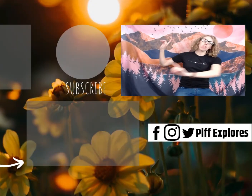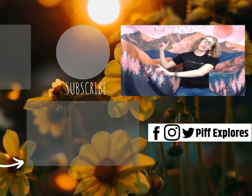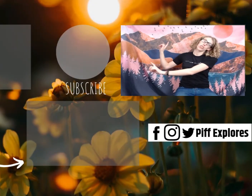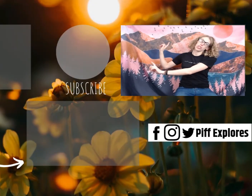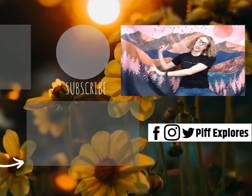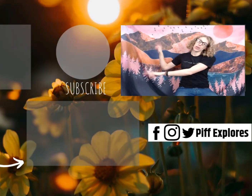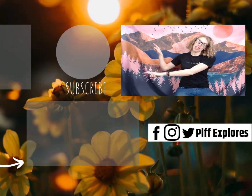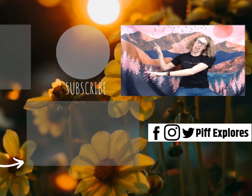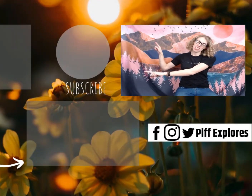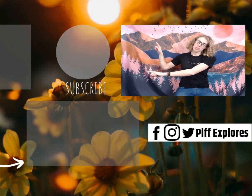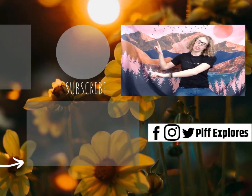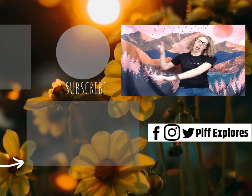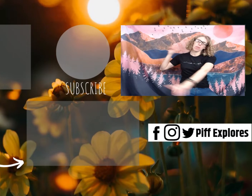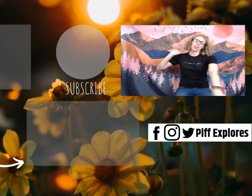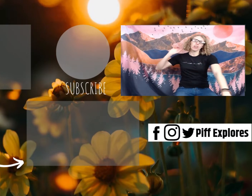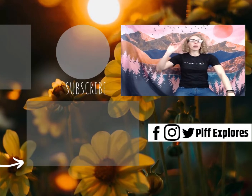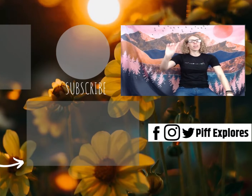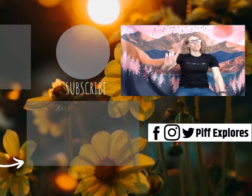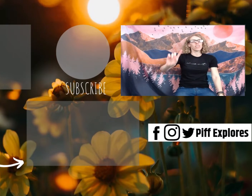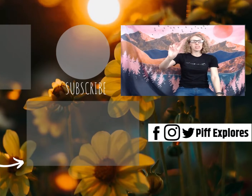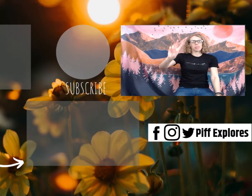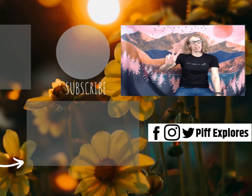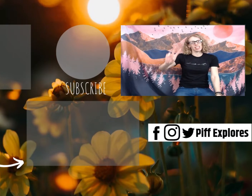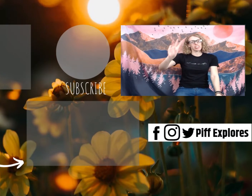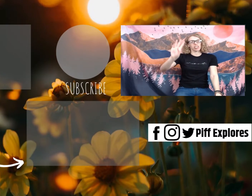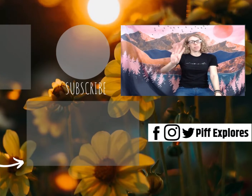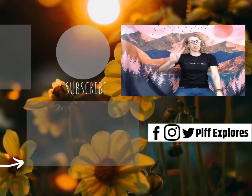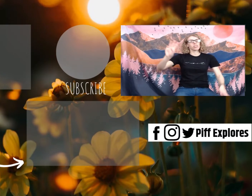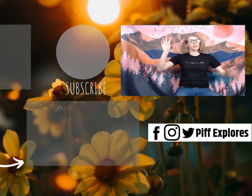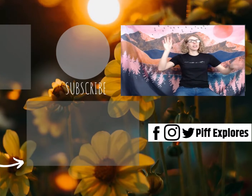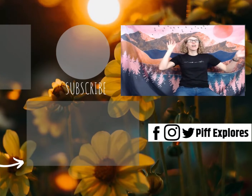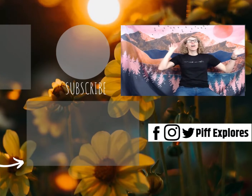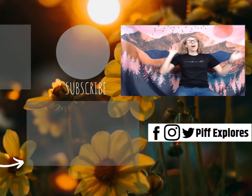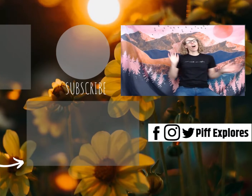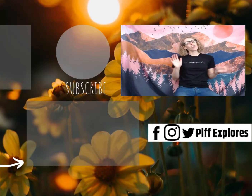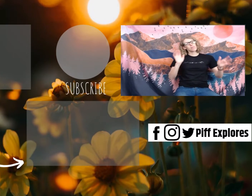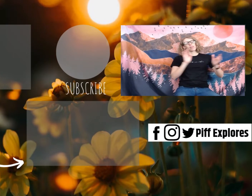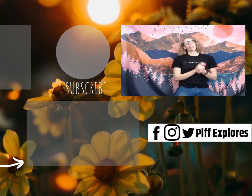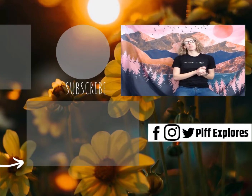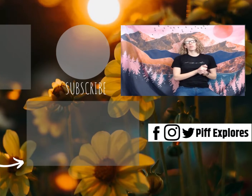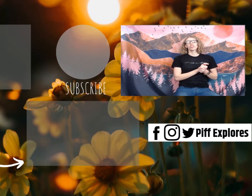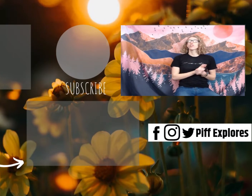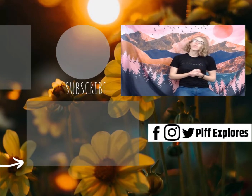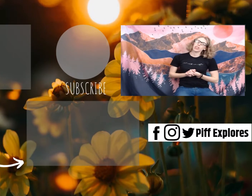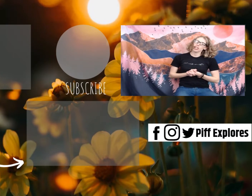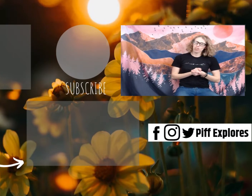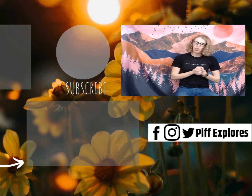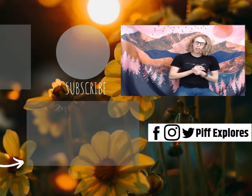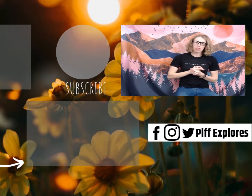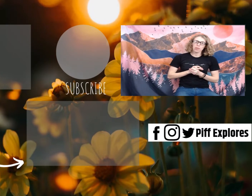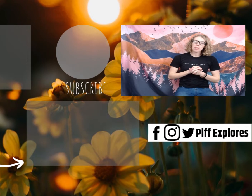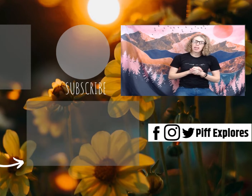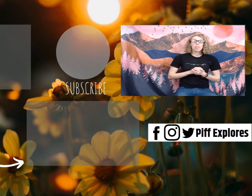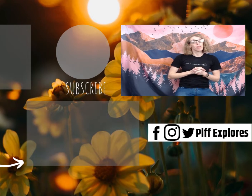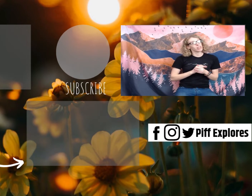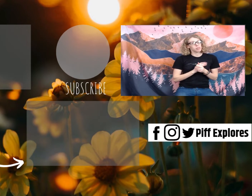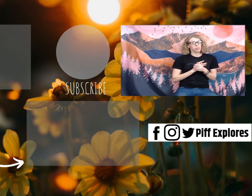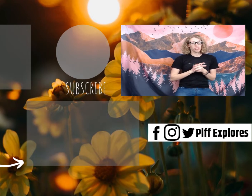make sure you hit that subscribe button. We are on Facebook, Instagram, and Twitter all at PIVXplorers. Don't forget to check out the website PIVXplorers